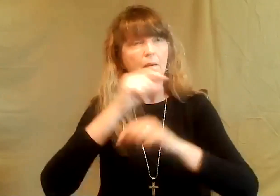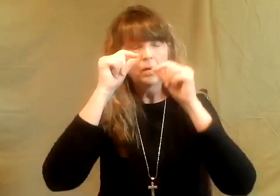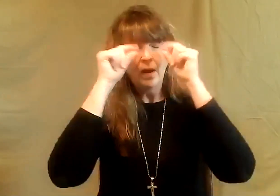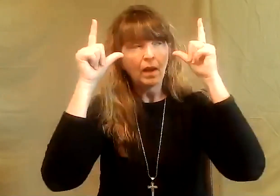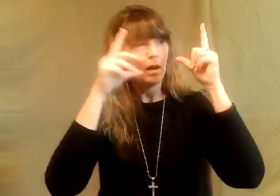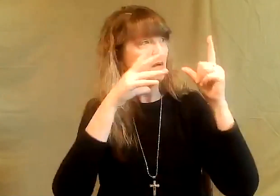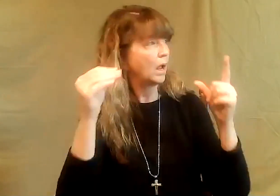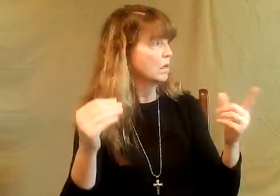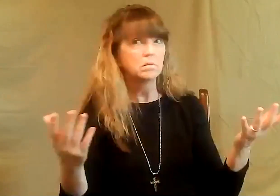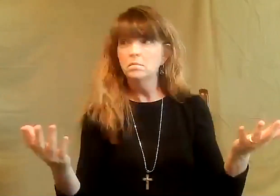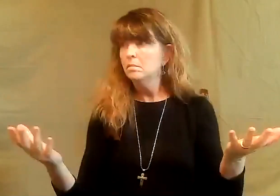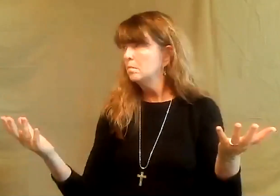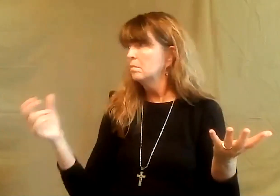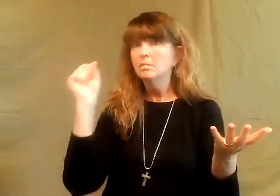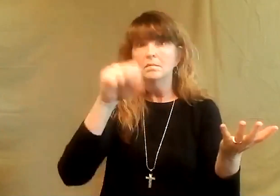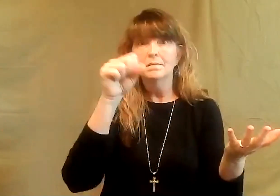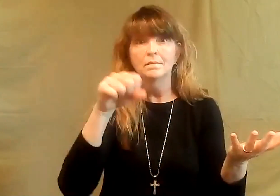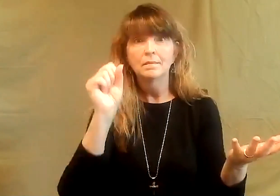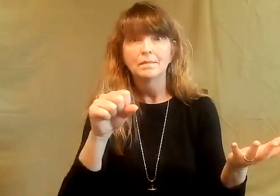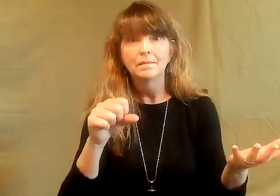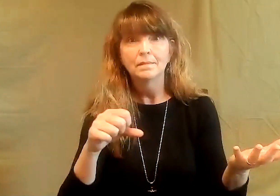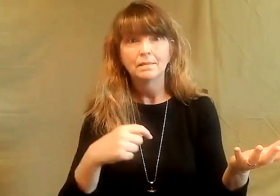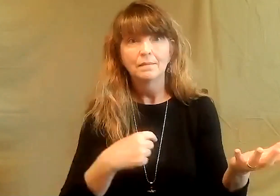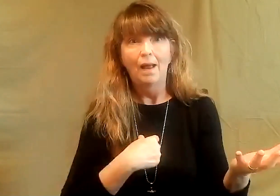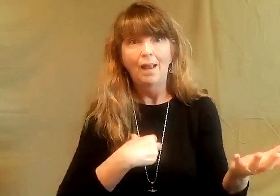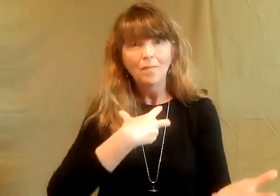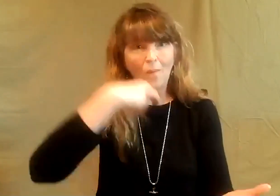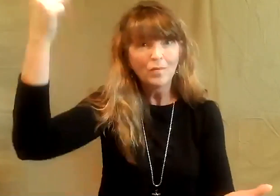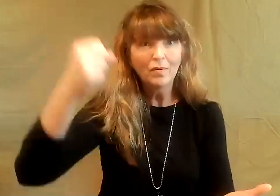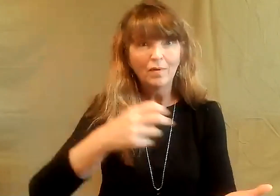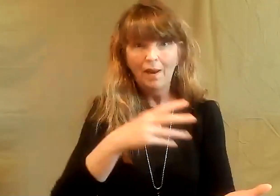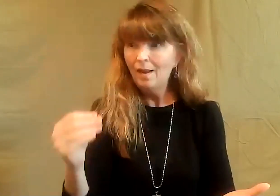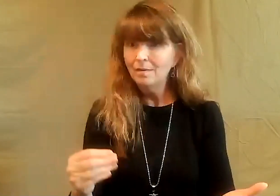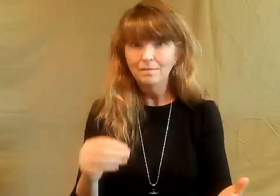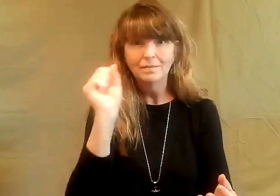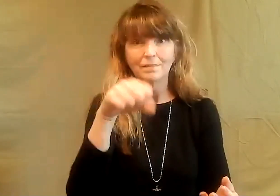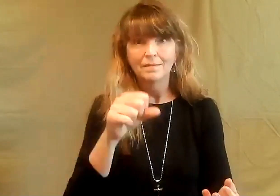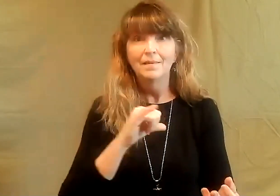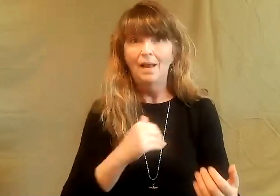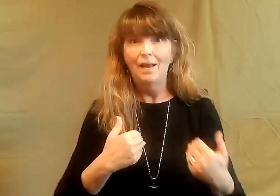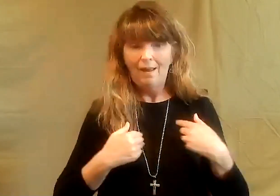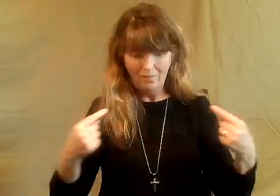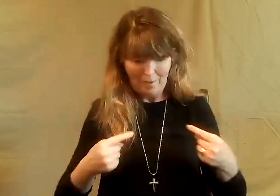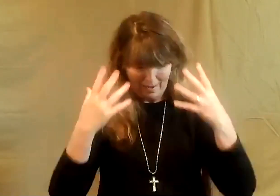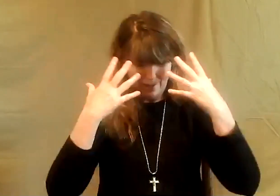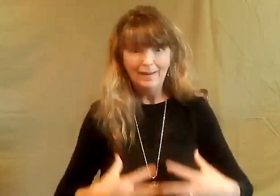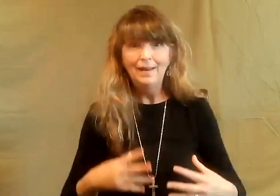and then one day we wake up and what do you know yep we're old and yep